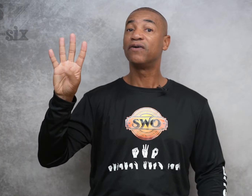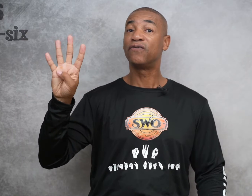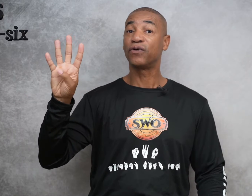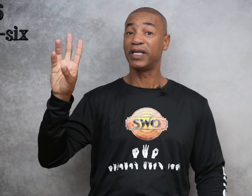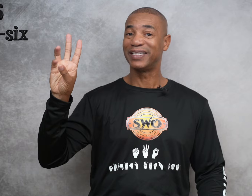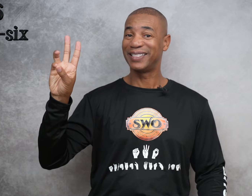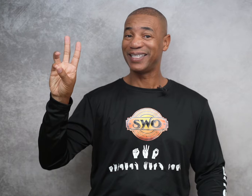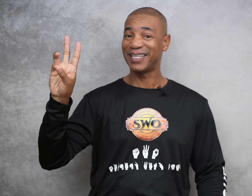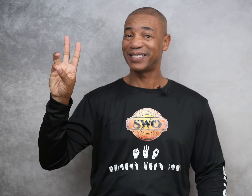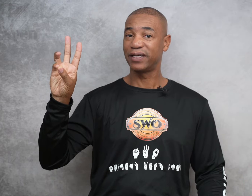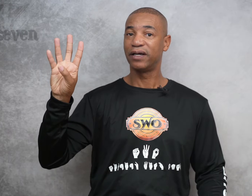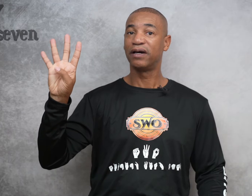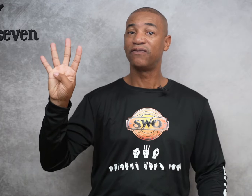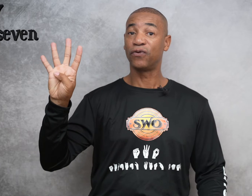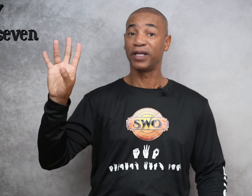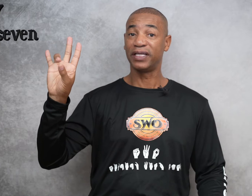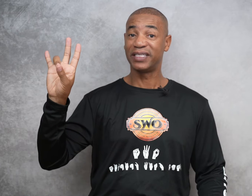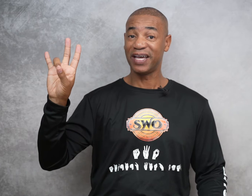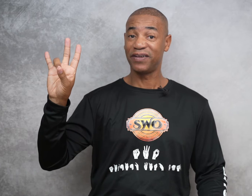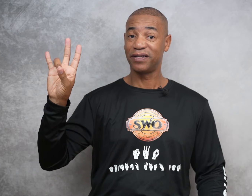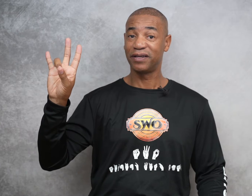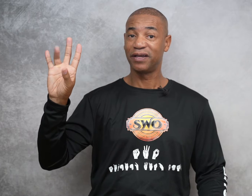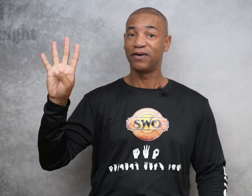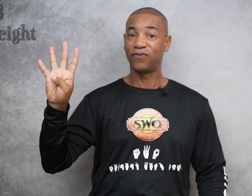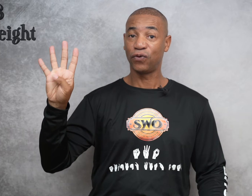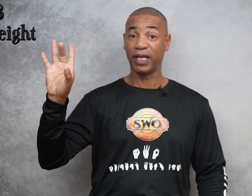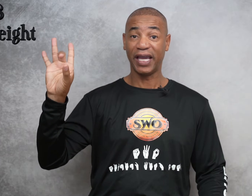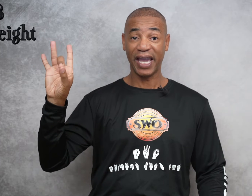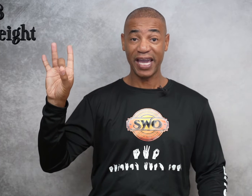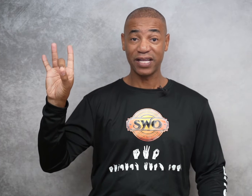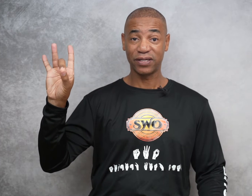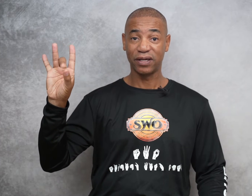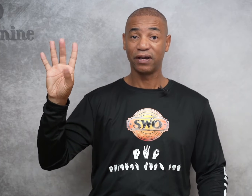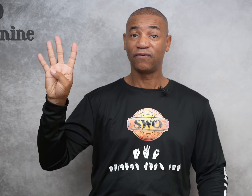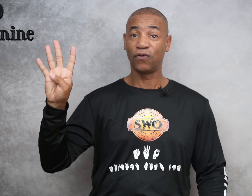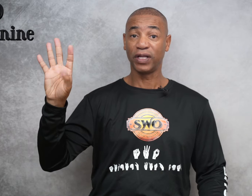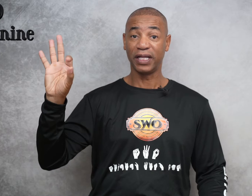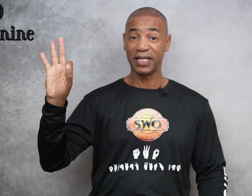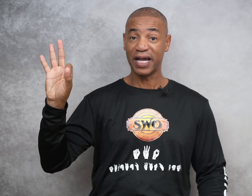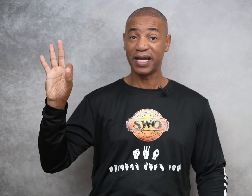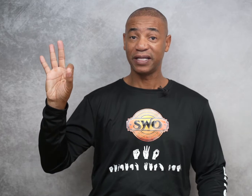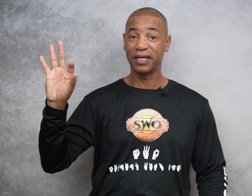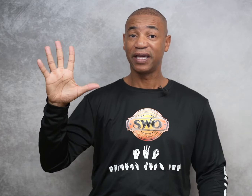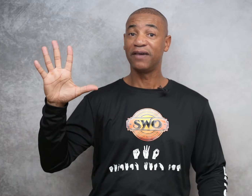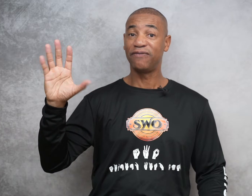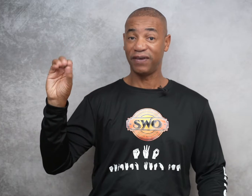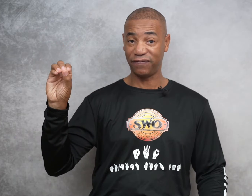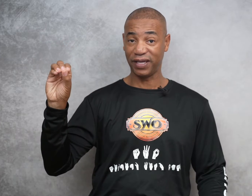46, 47, 48, 49, and 50.